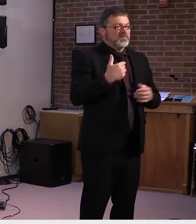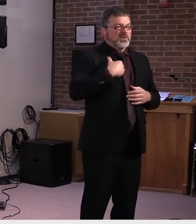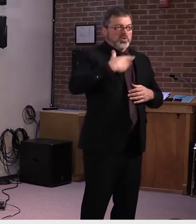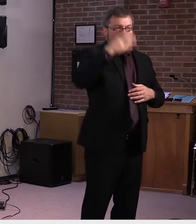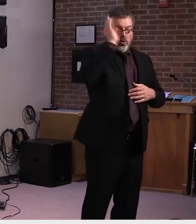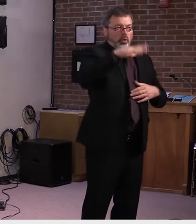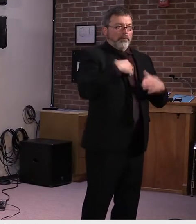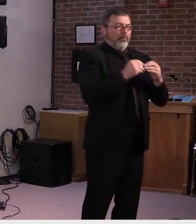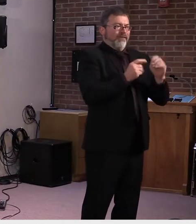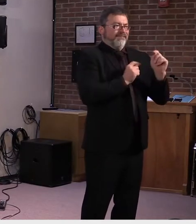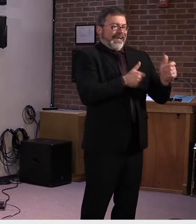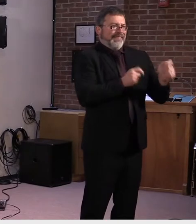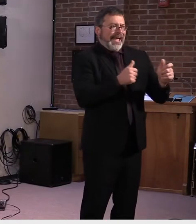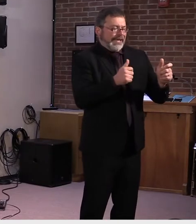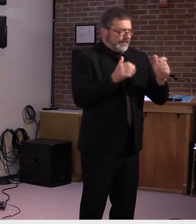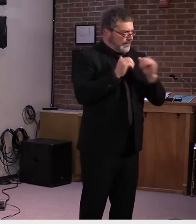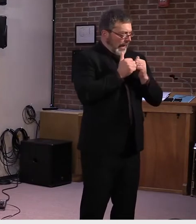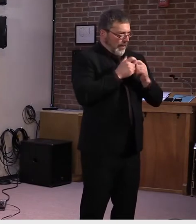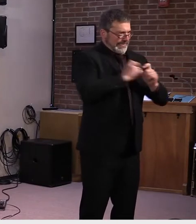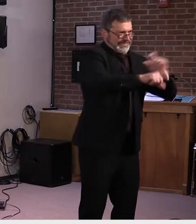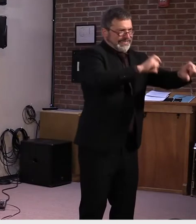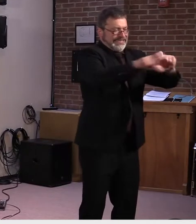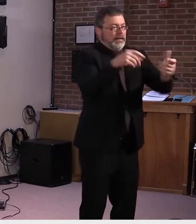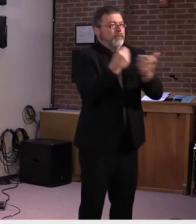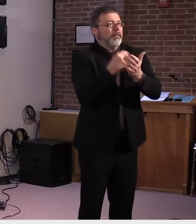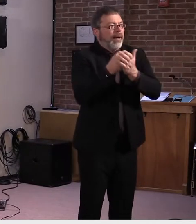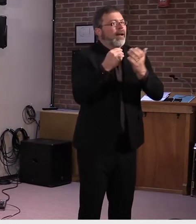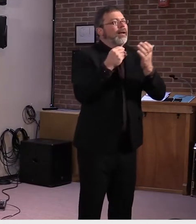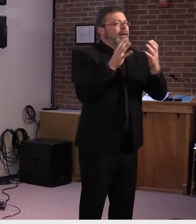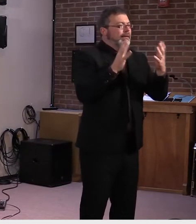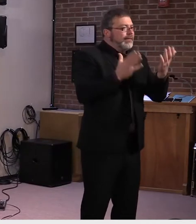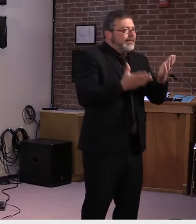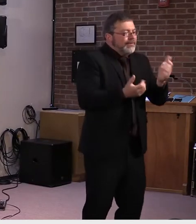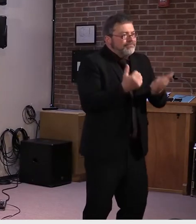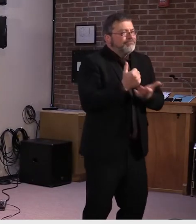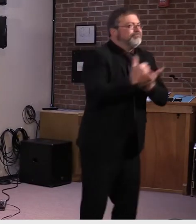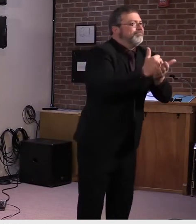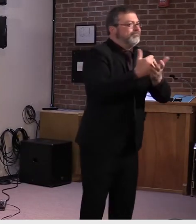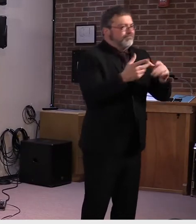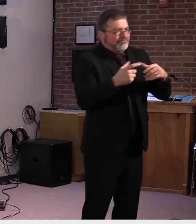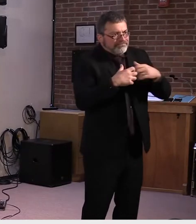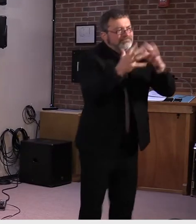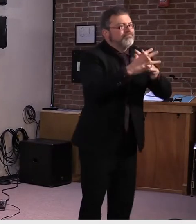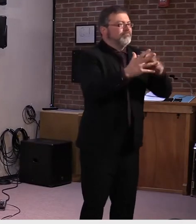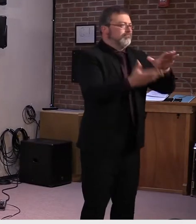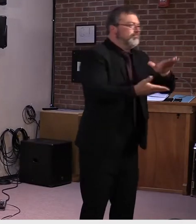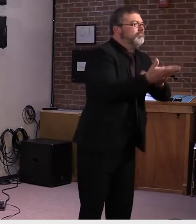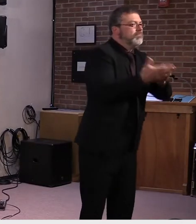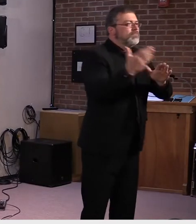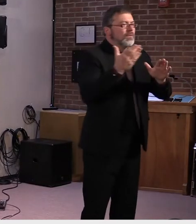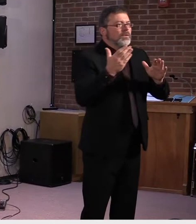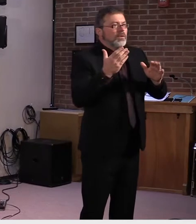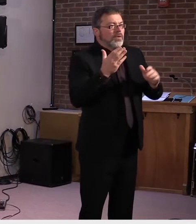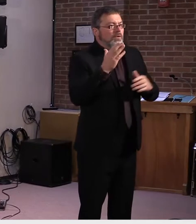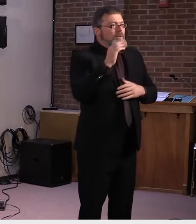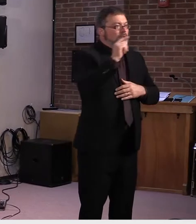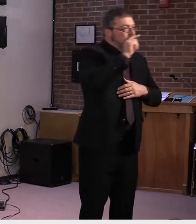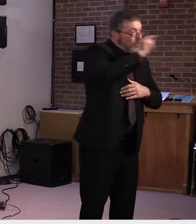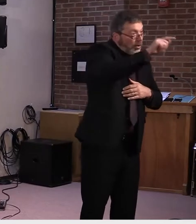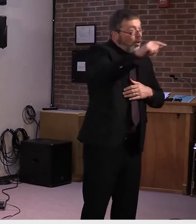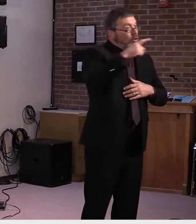increase administrative flexibility for applications seeking to become a regulated child care program.